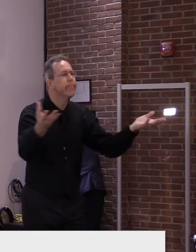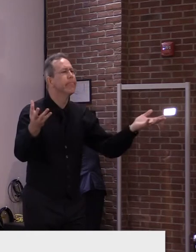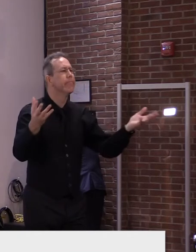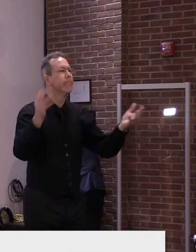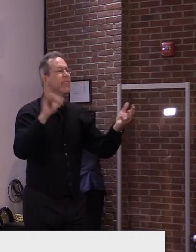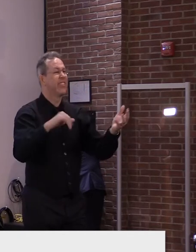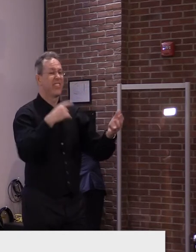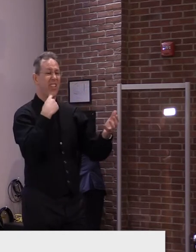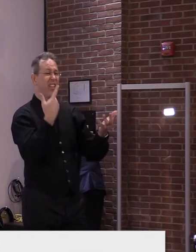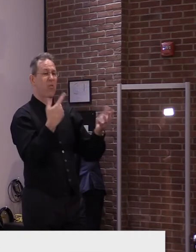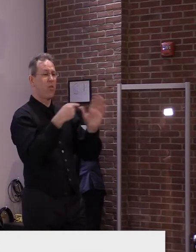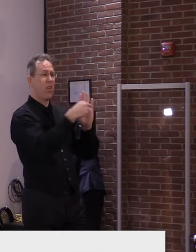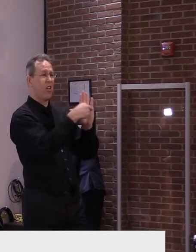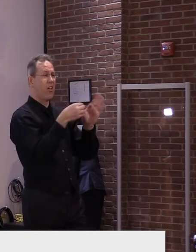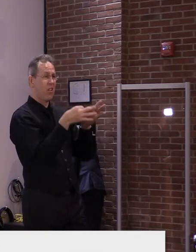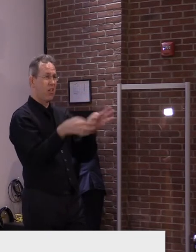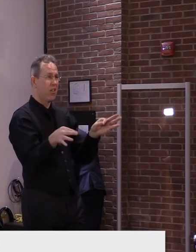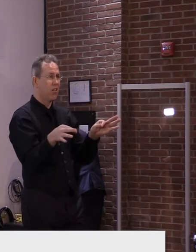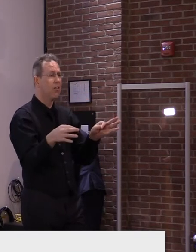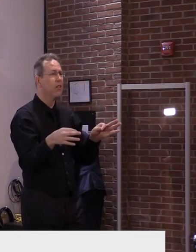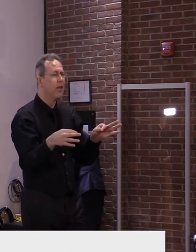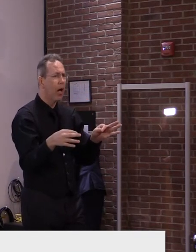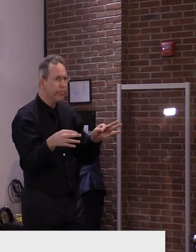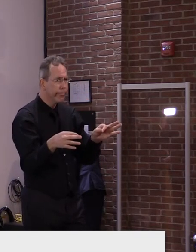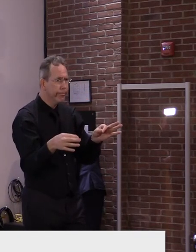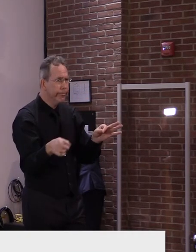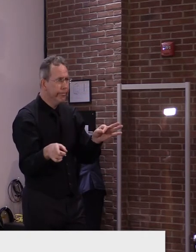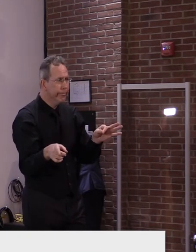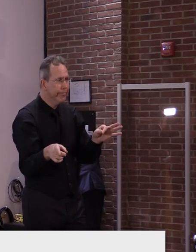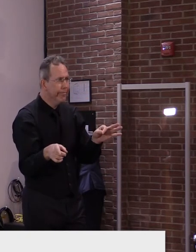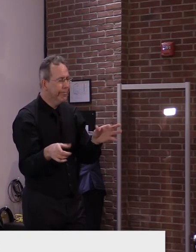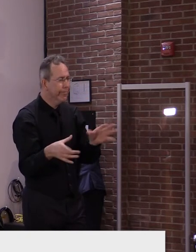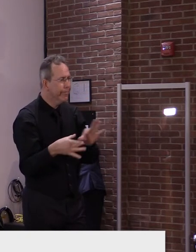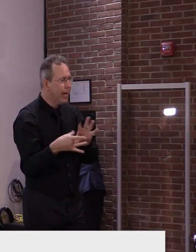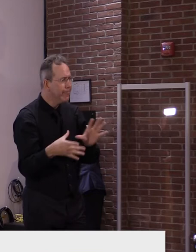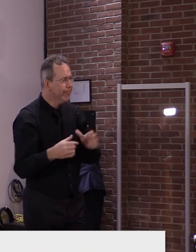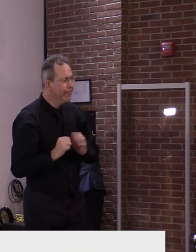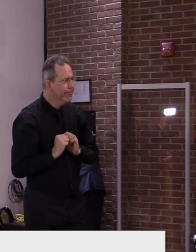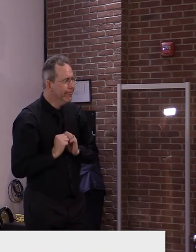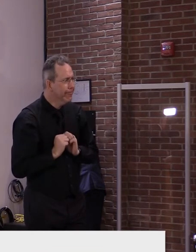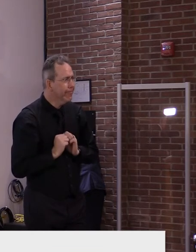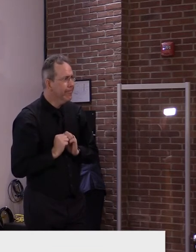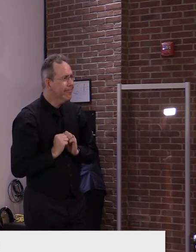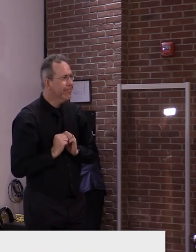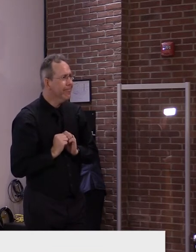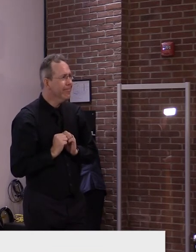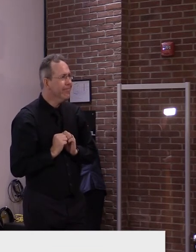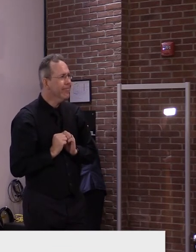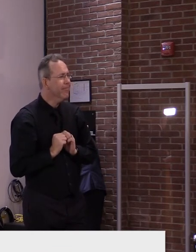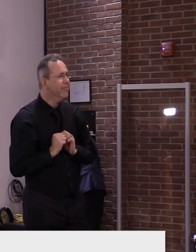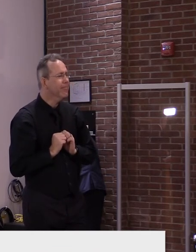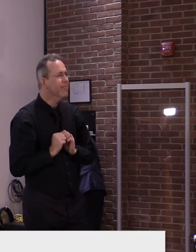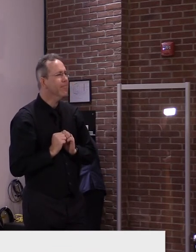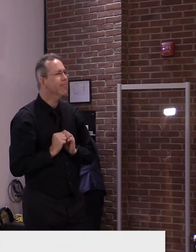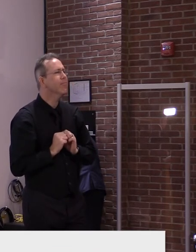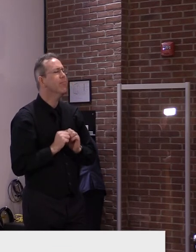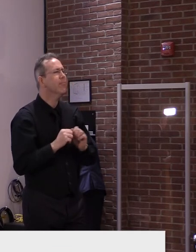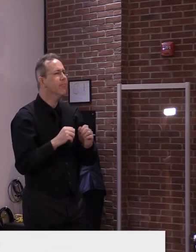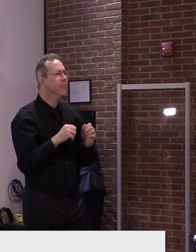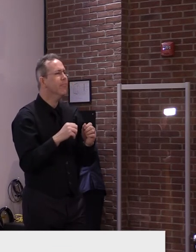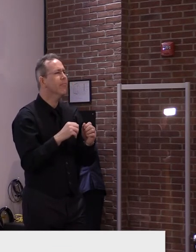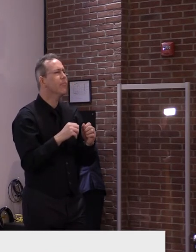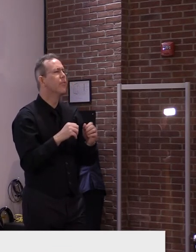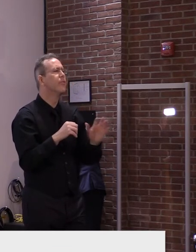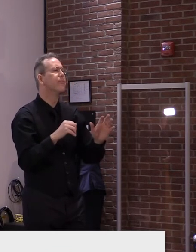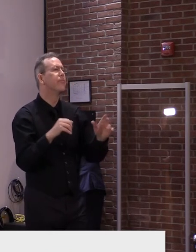the magazine ban is critical regulation of the rights of the people to bear arms for self-defense. Um, this is the